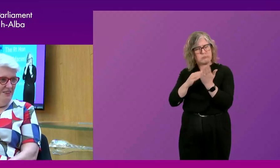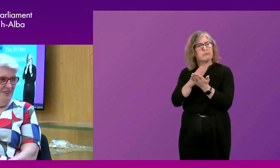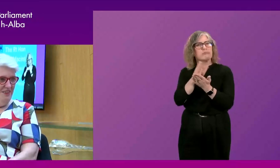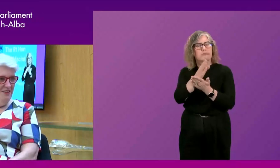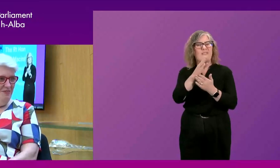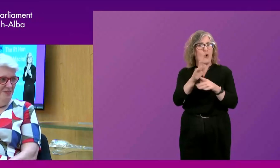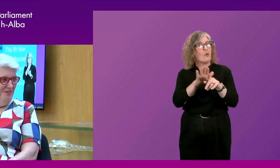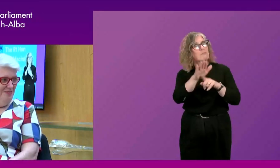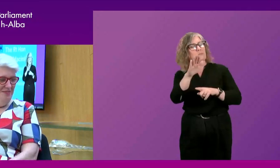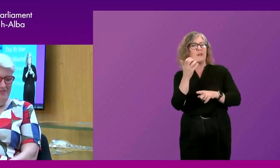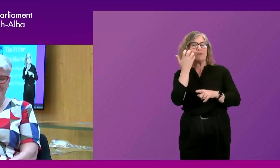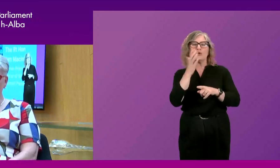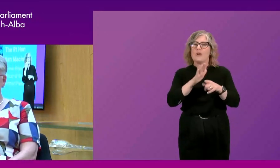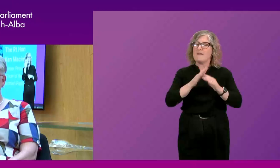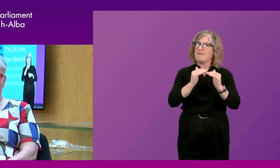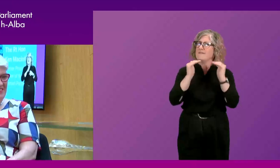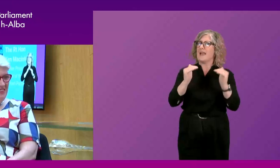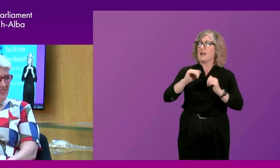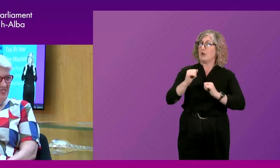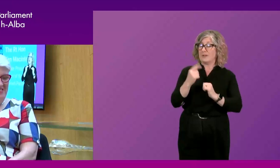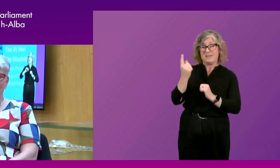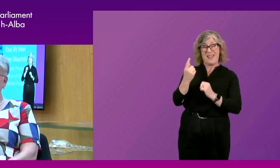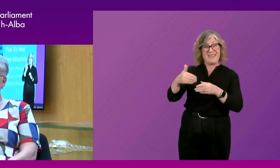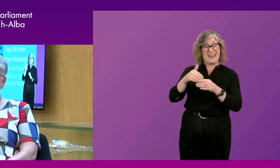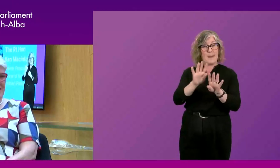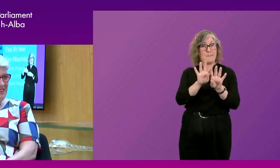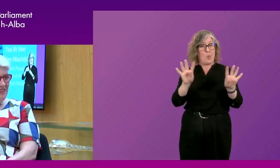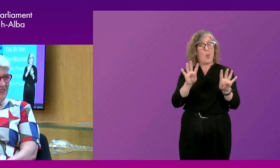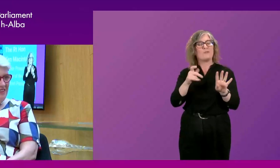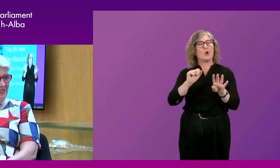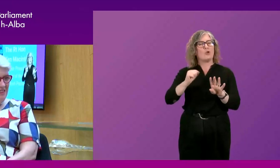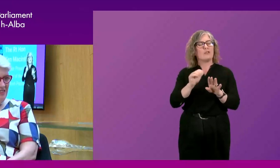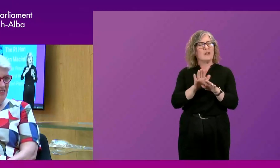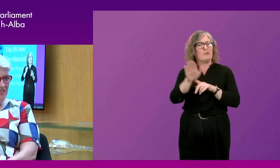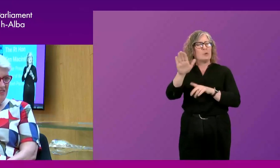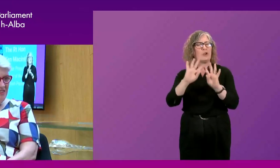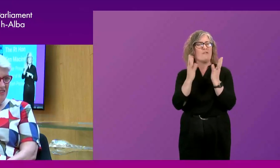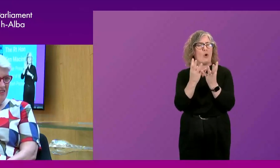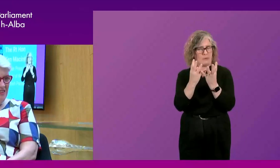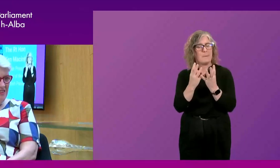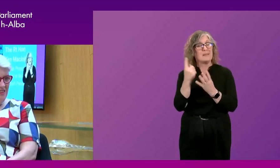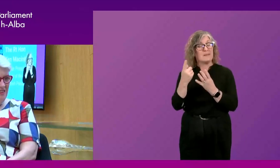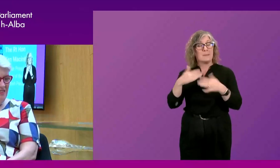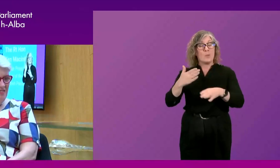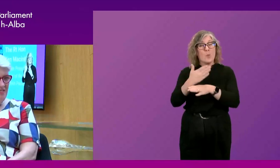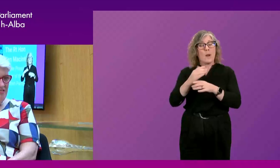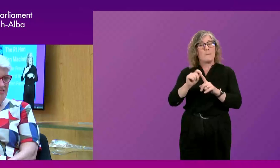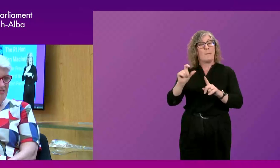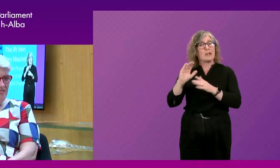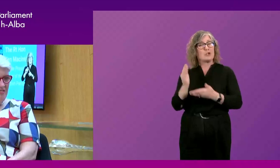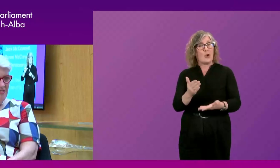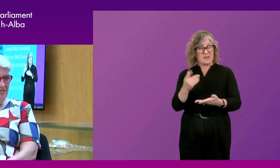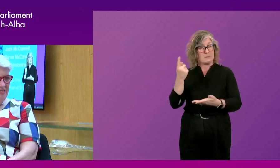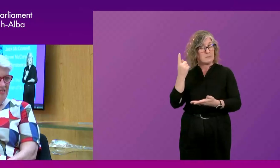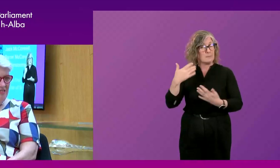Esther is a board member of Scotland's Futures Forum and she spent a lifetime in public service, most recently as chair of NHS